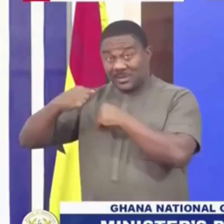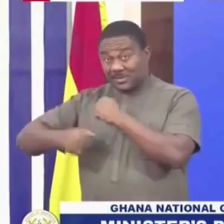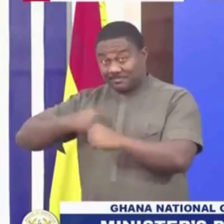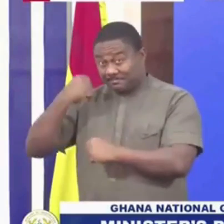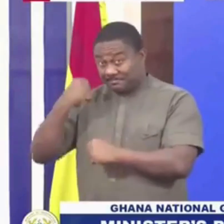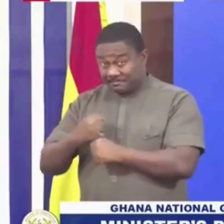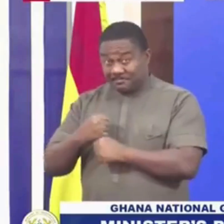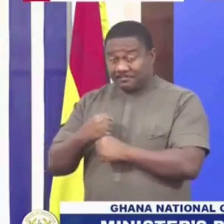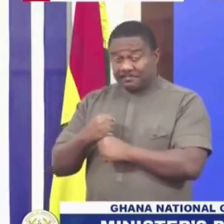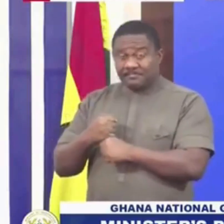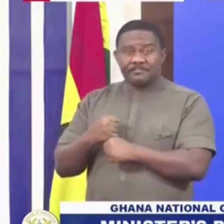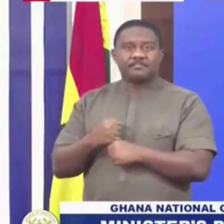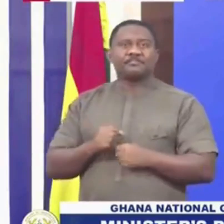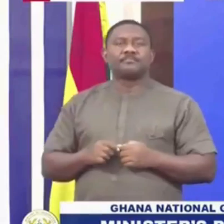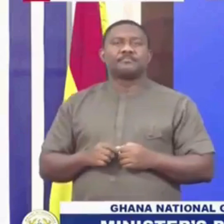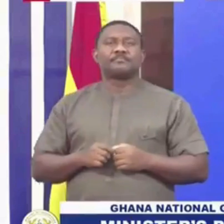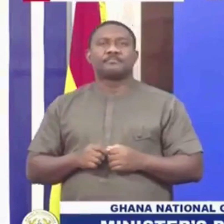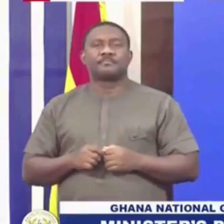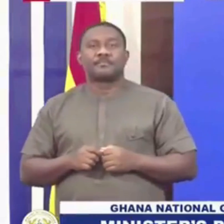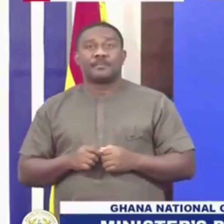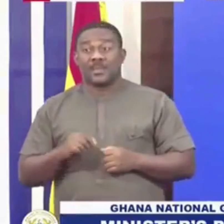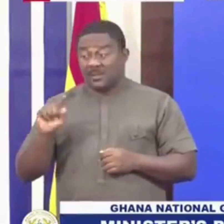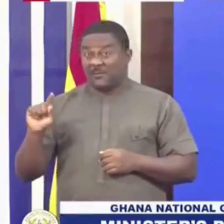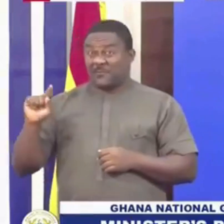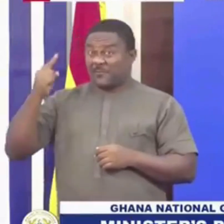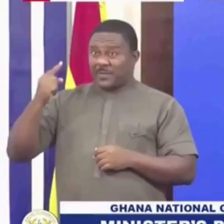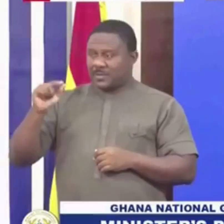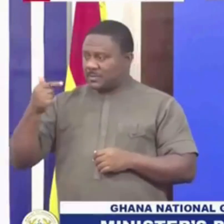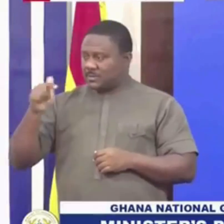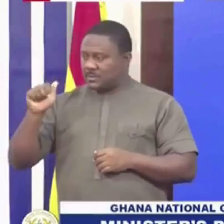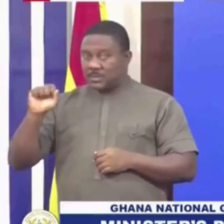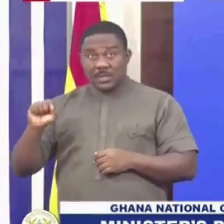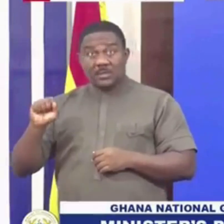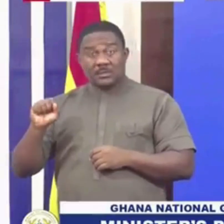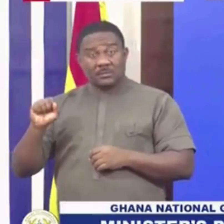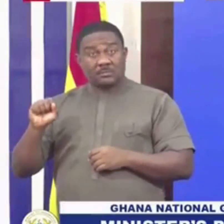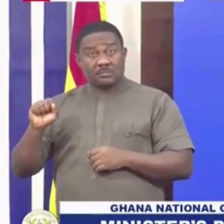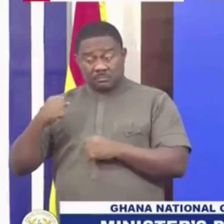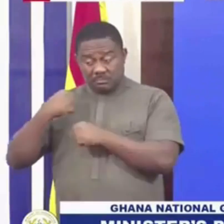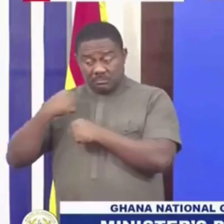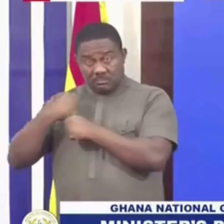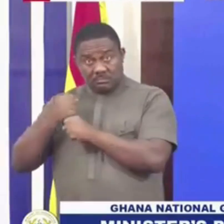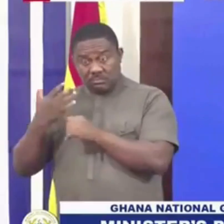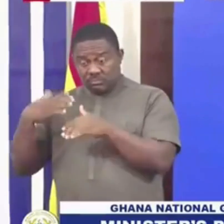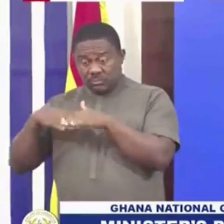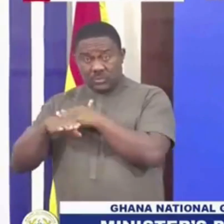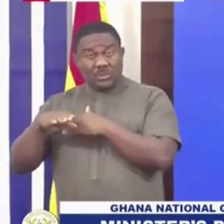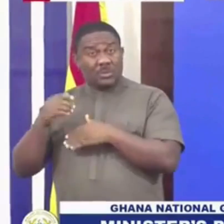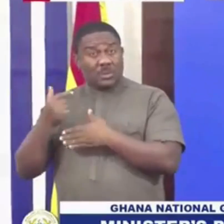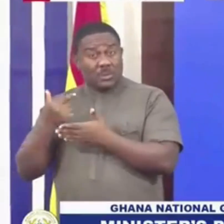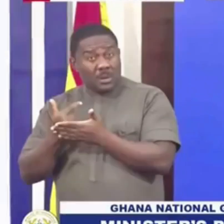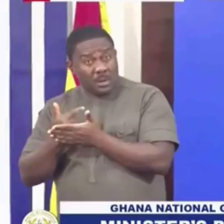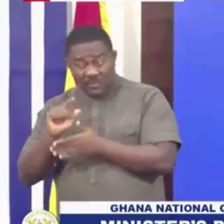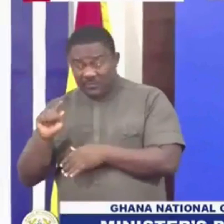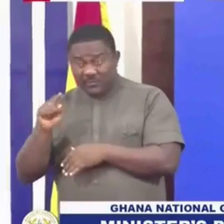the siting of the first gas into Ghana. First domestic gas coming into Ghana. And then we took